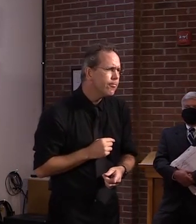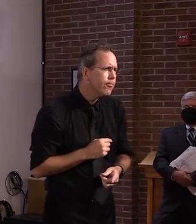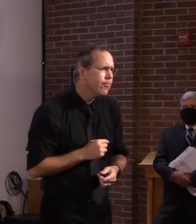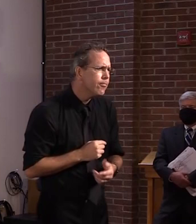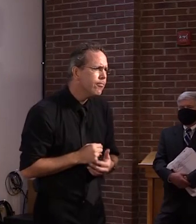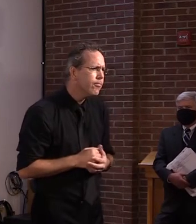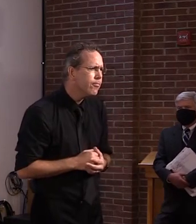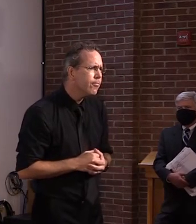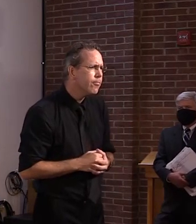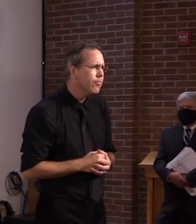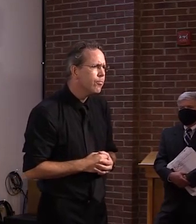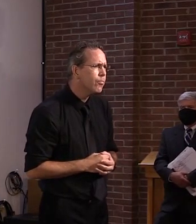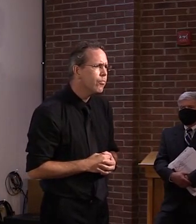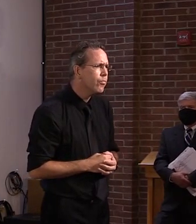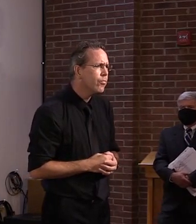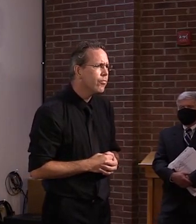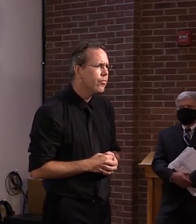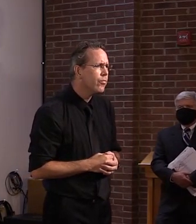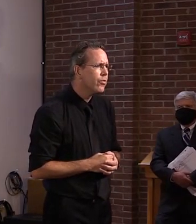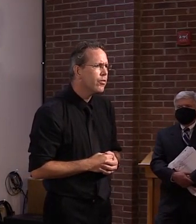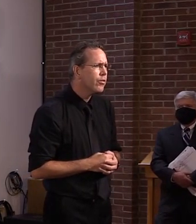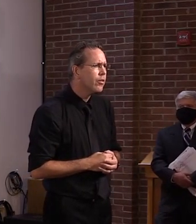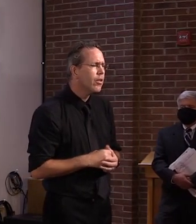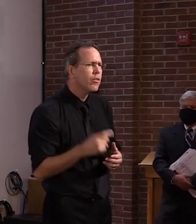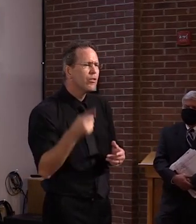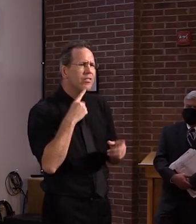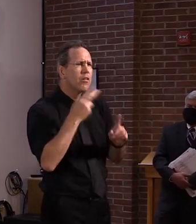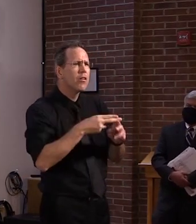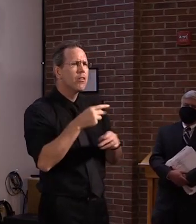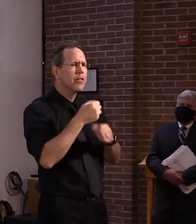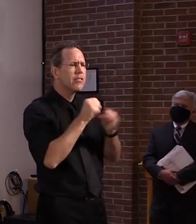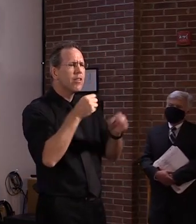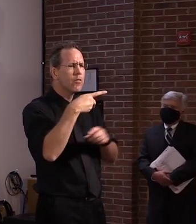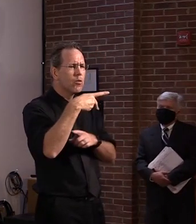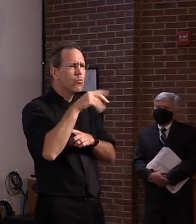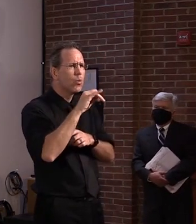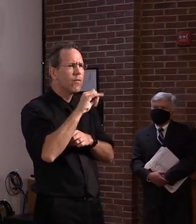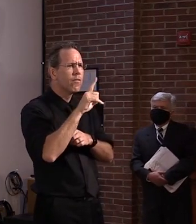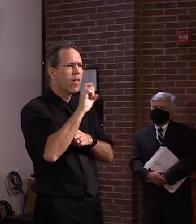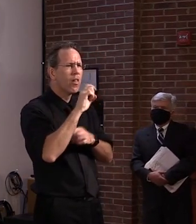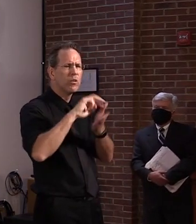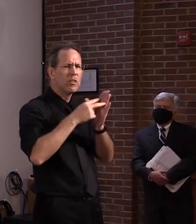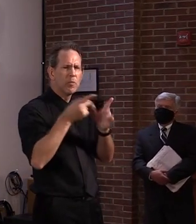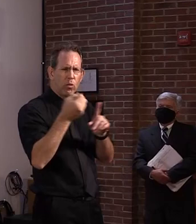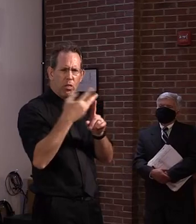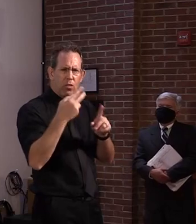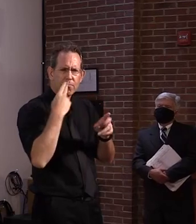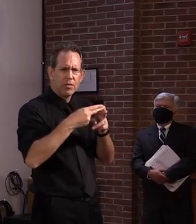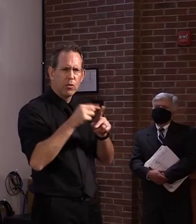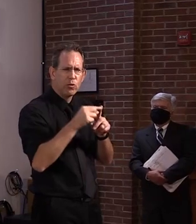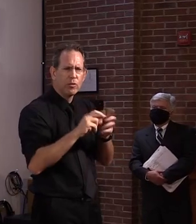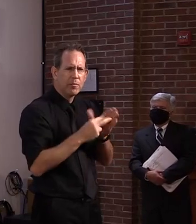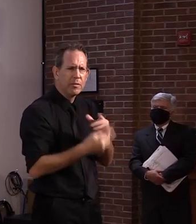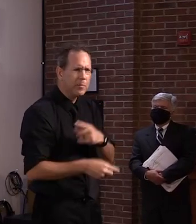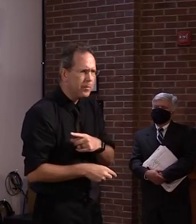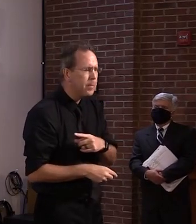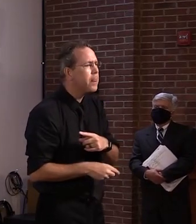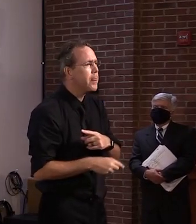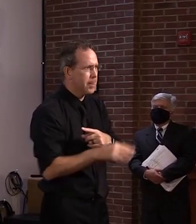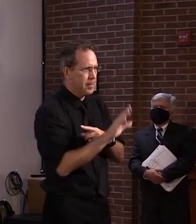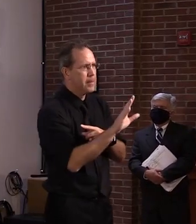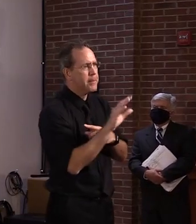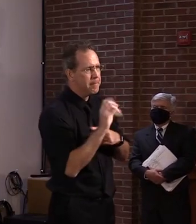I can tolerate any vaccine giving, uh, some discomfort. Discomfort at the site you inject the vaccine. Or even